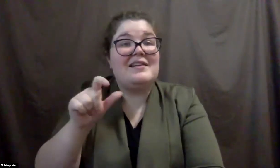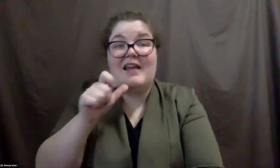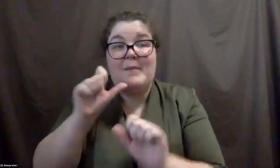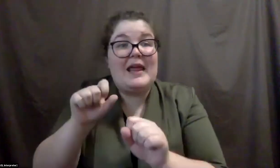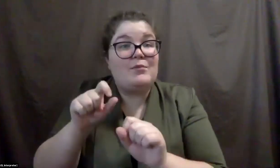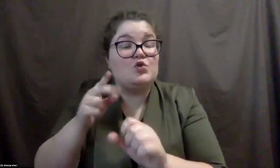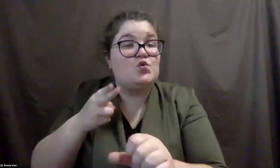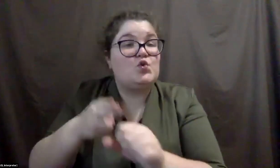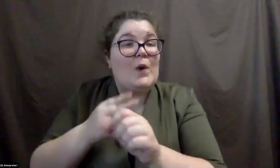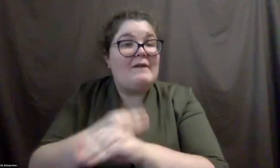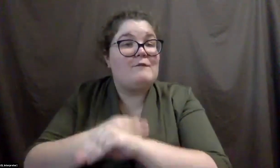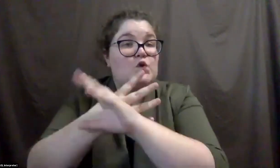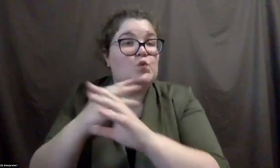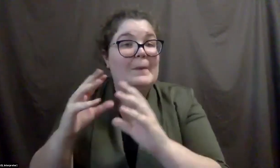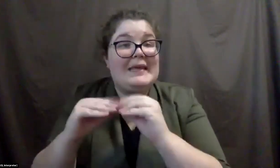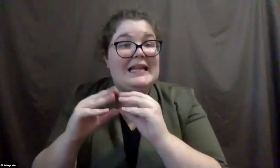of our virtual meetings.